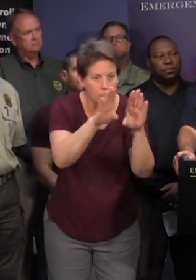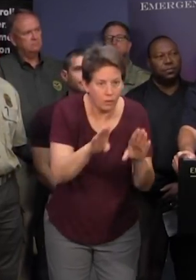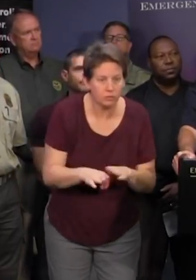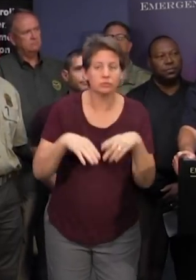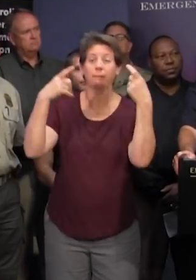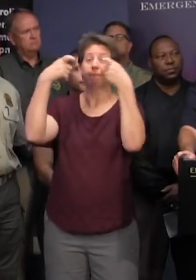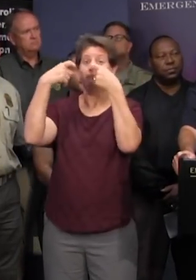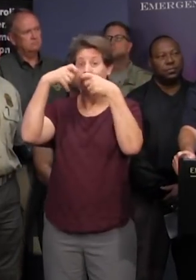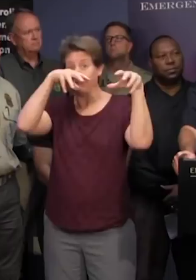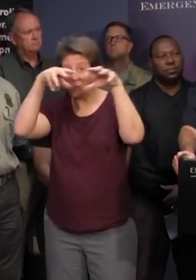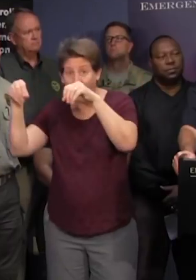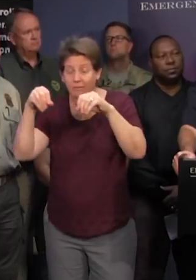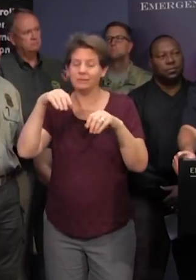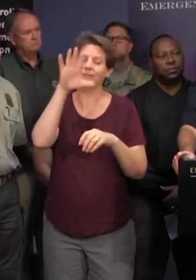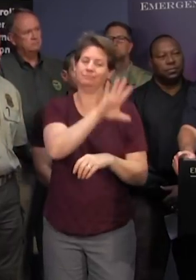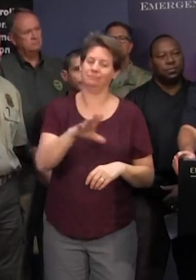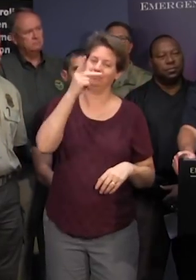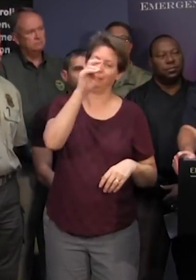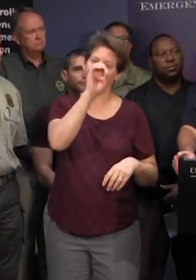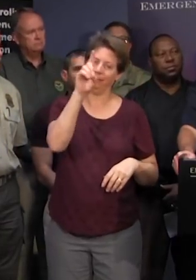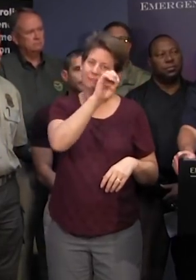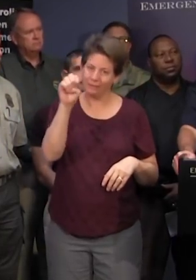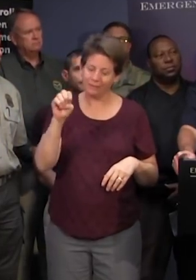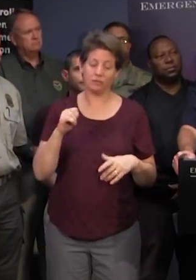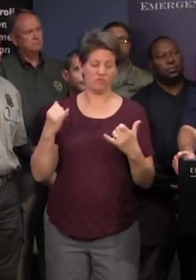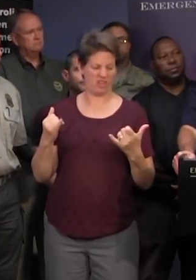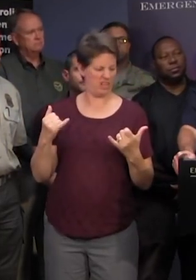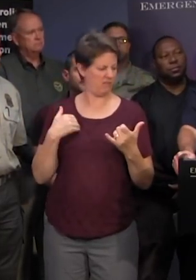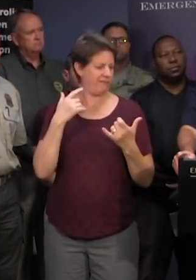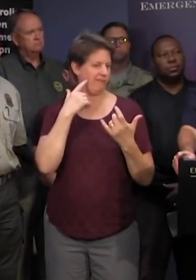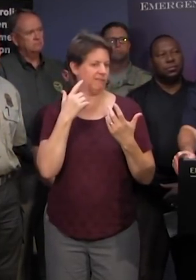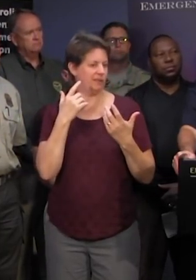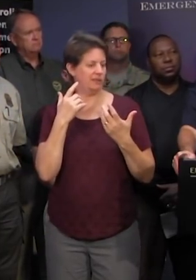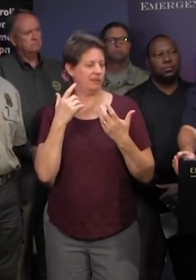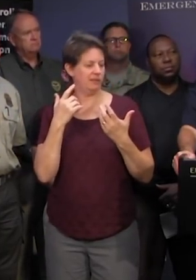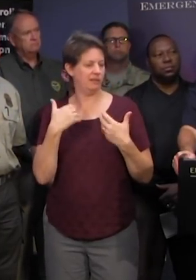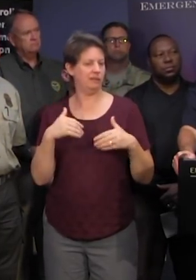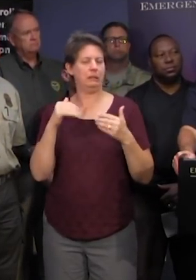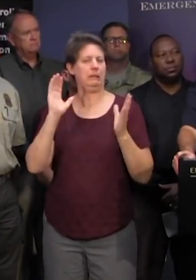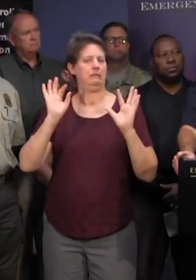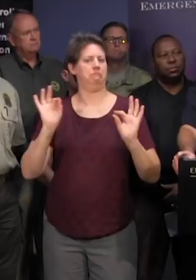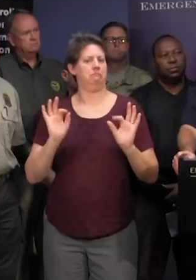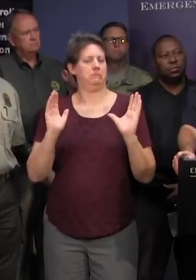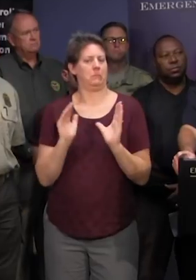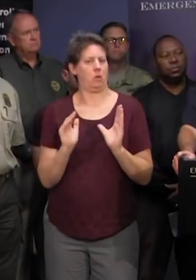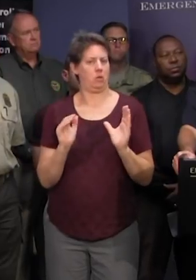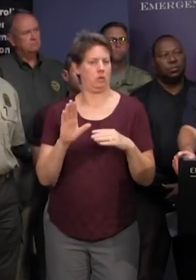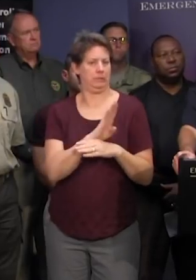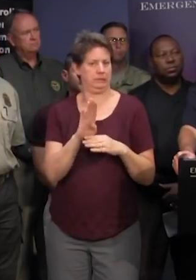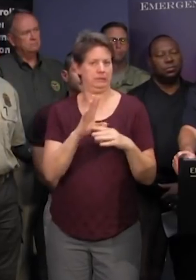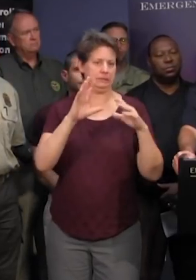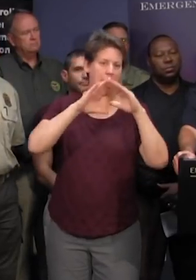outages primarily in the pd region there's right now there's only reporting limited residential and business damage some